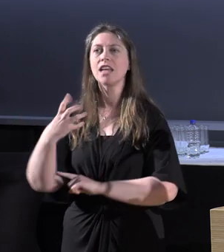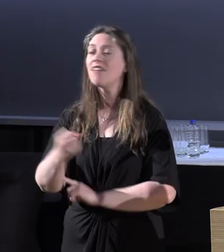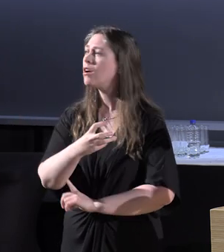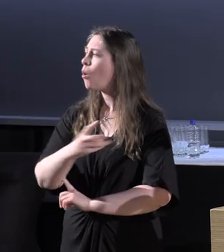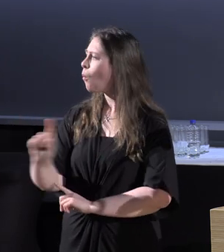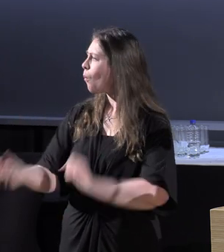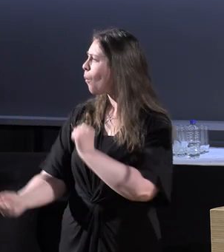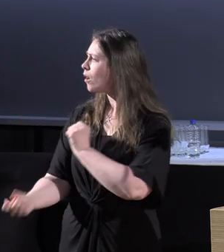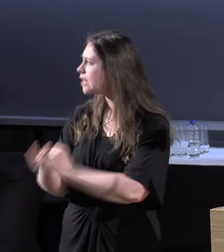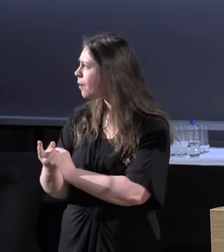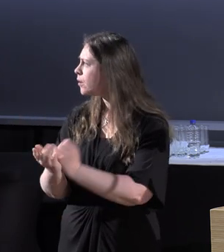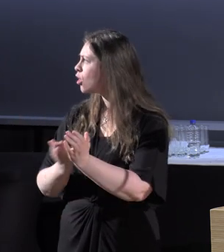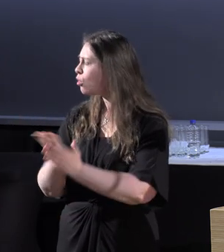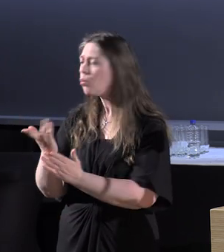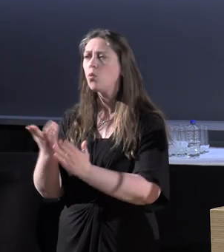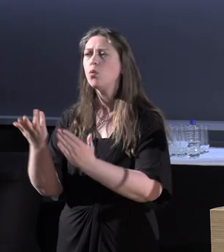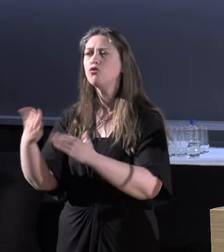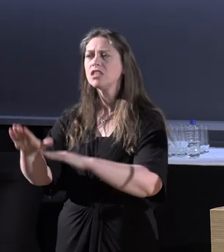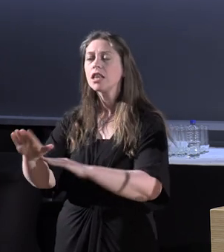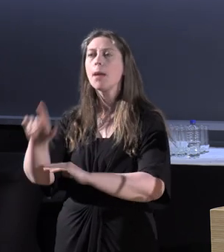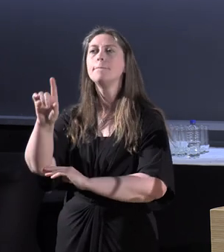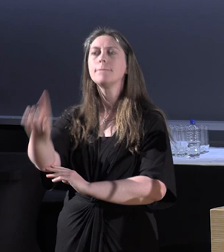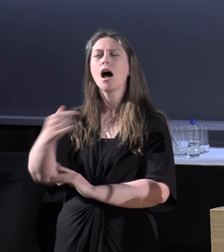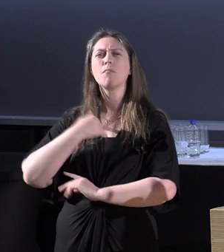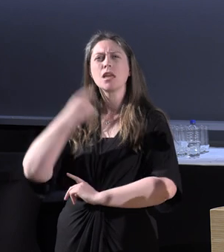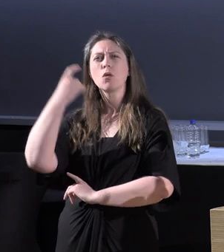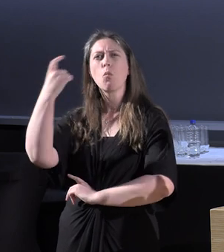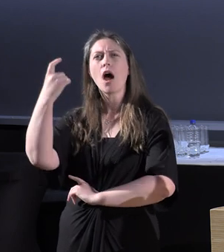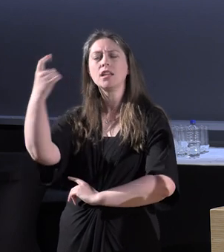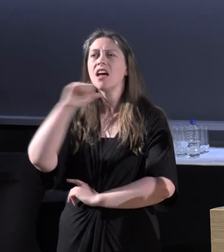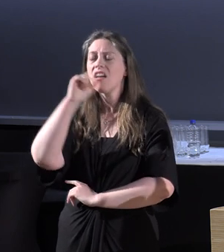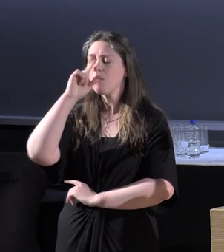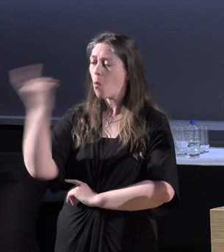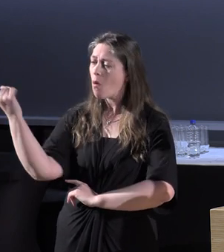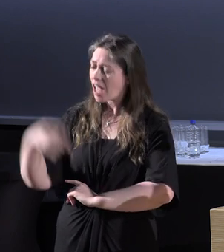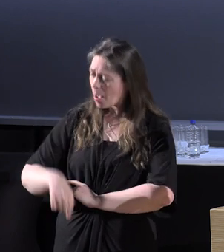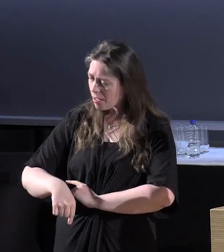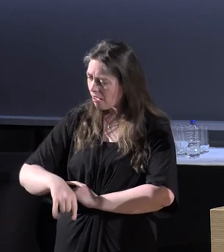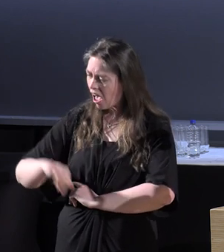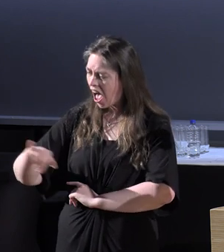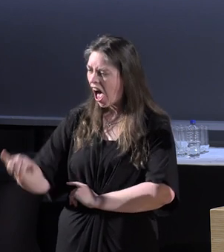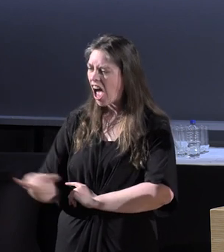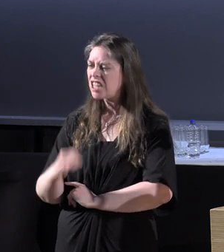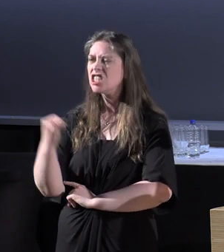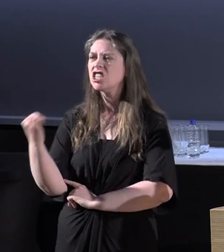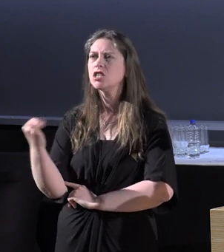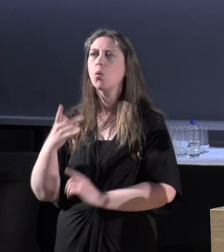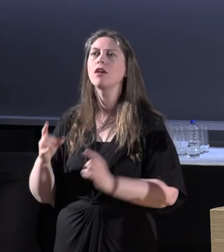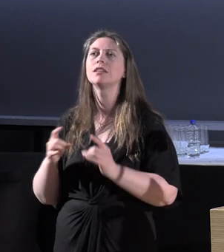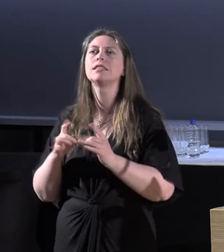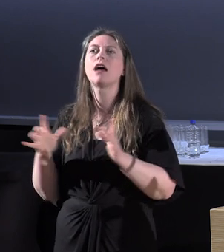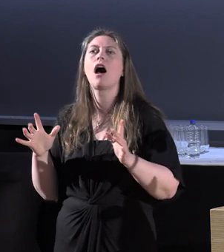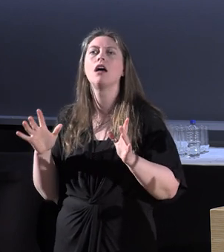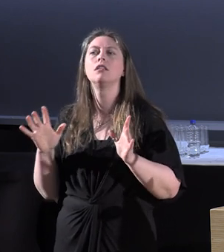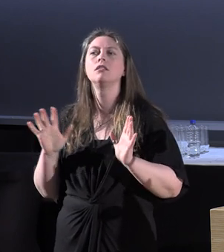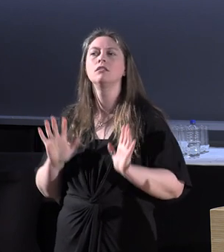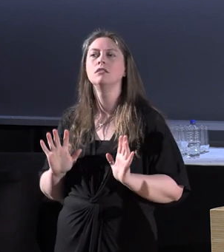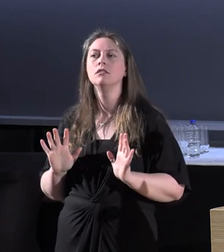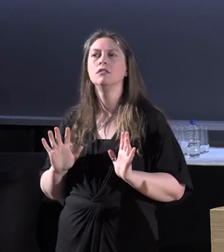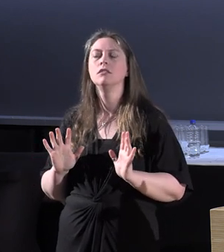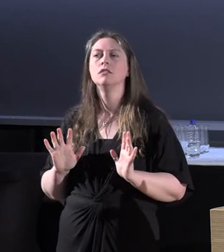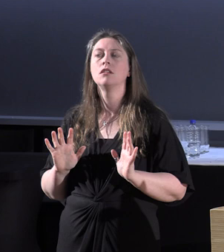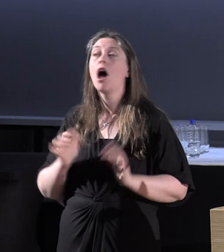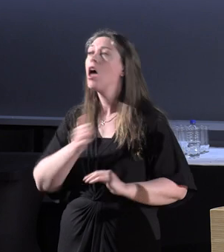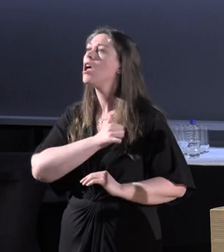going on in New Zealand. But I just wonder if the people that have come here are just the tip of the iceberg. The